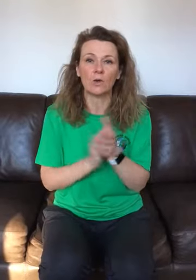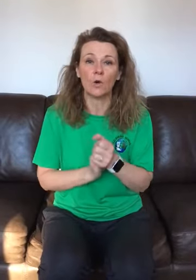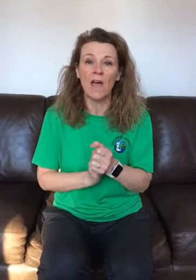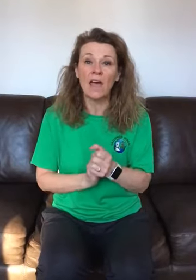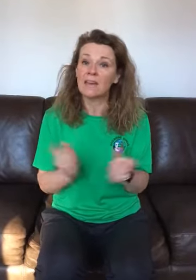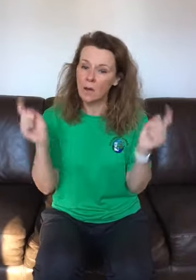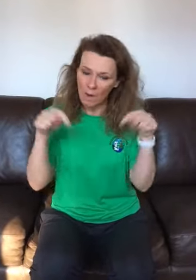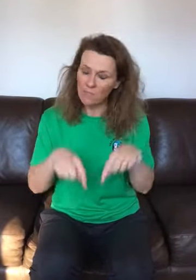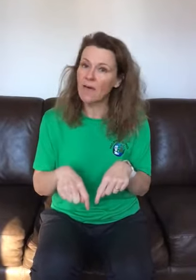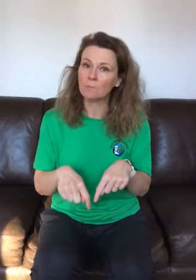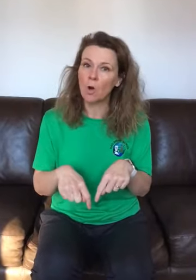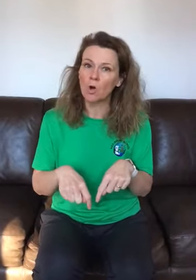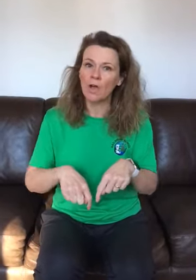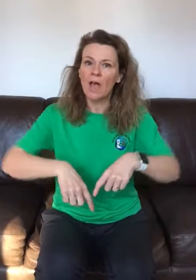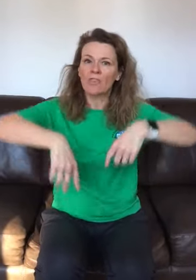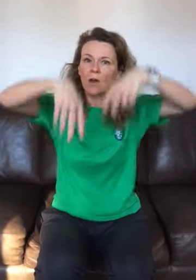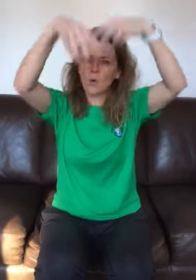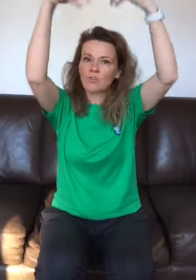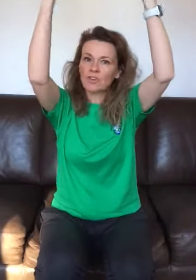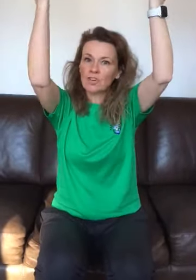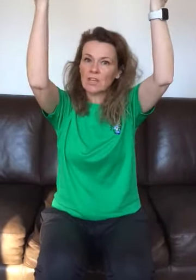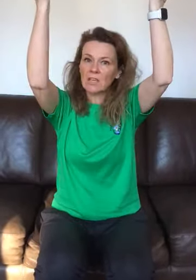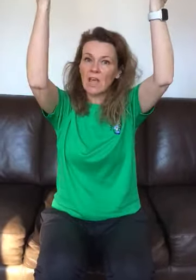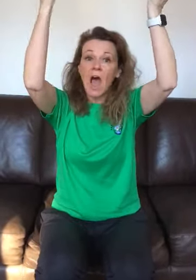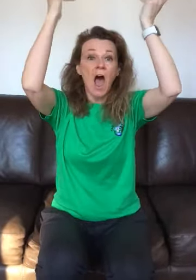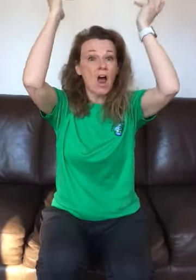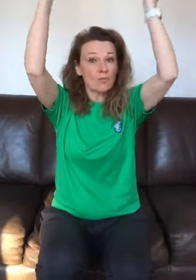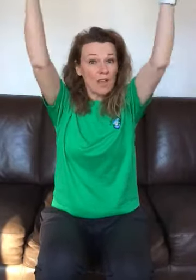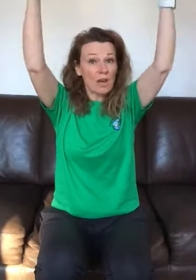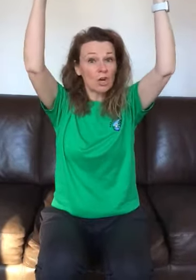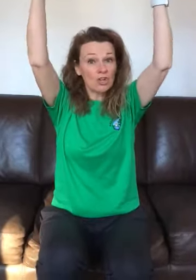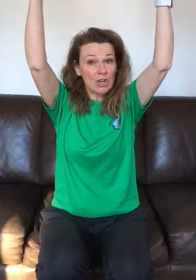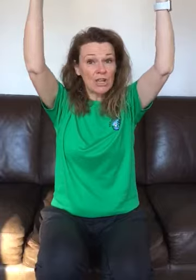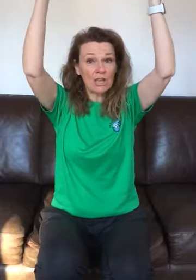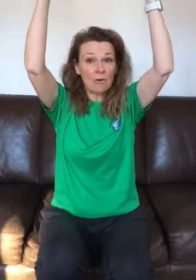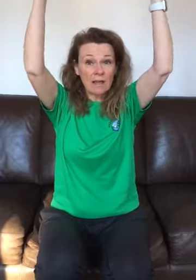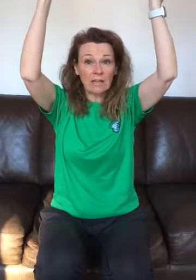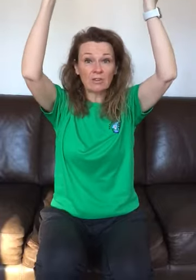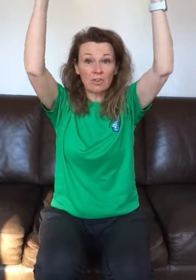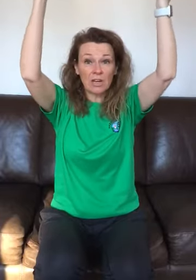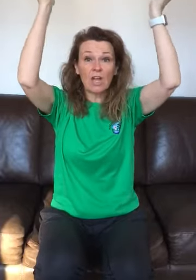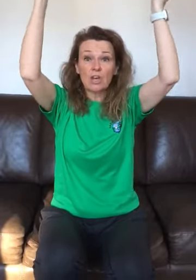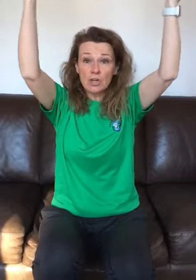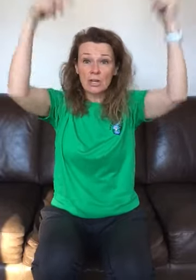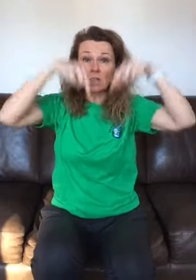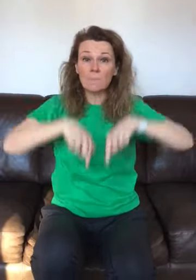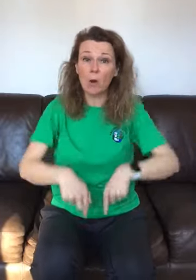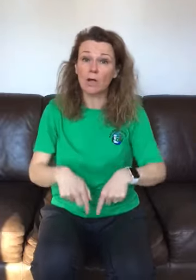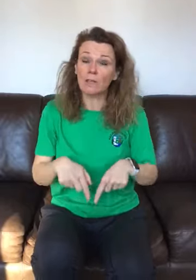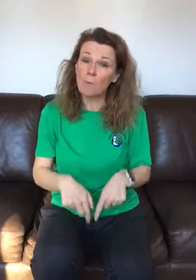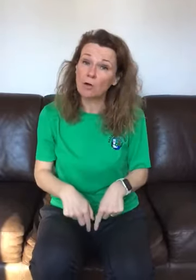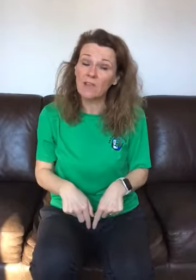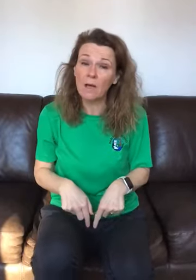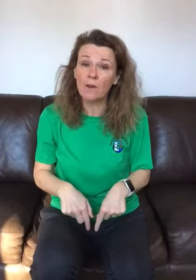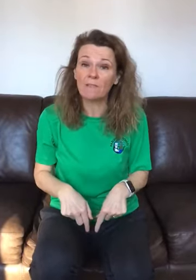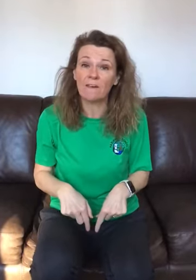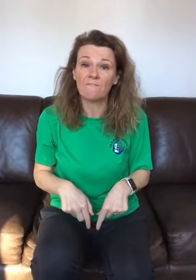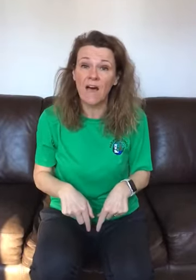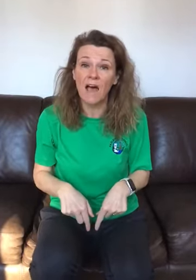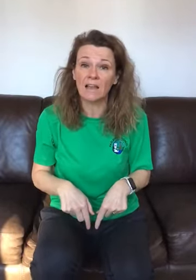Now in that bog there was a tree, a rare tree, a rattling tree, tree in the bog and the bog down in the valley